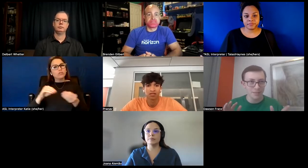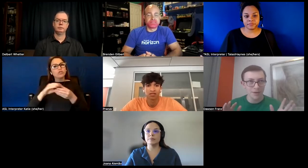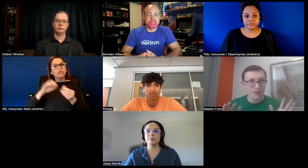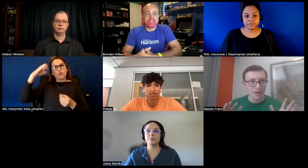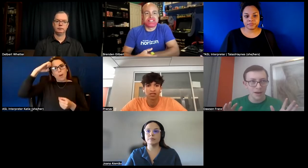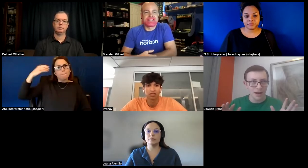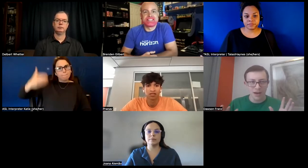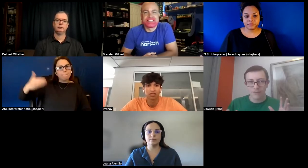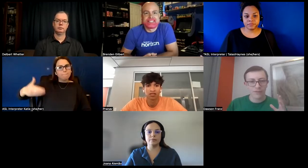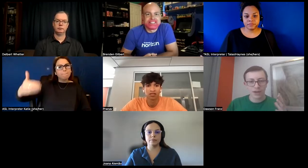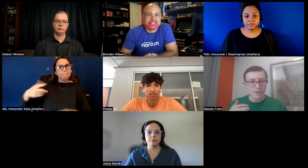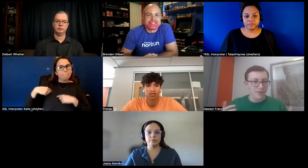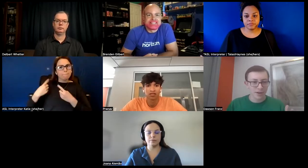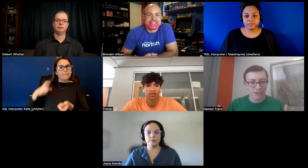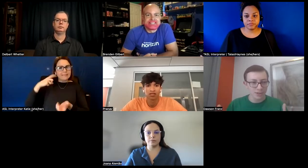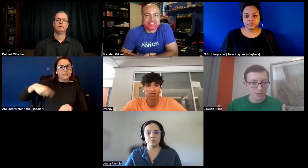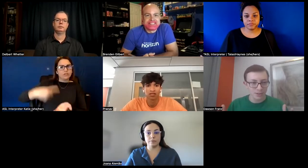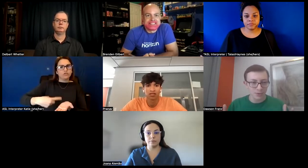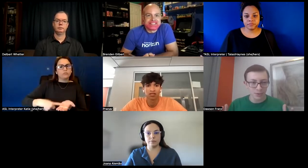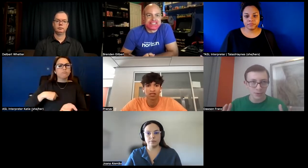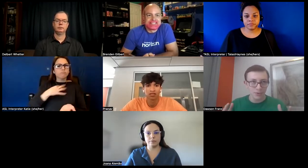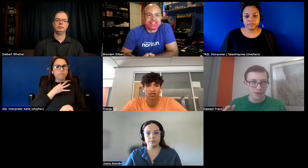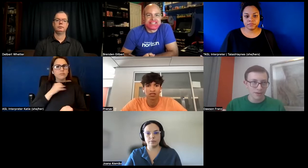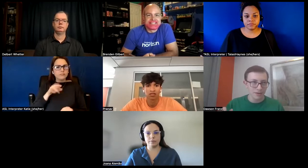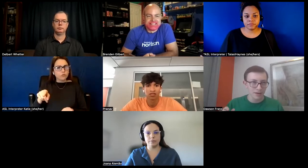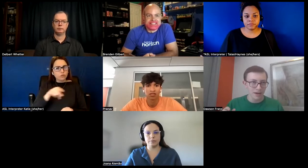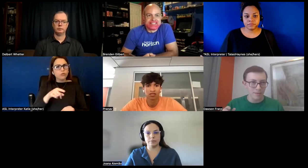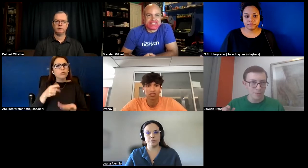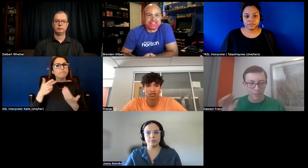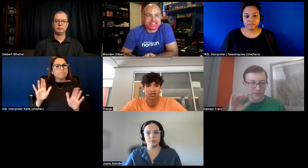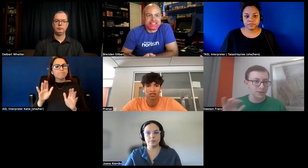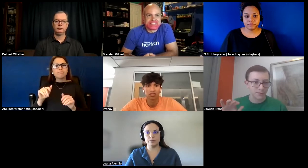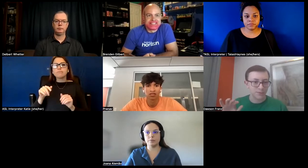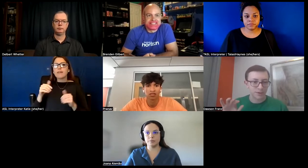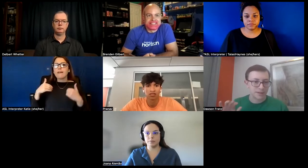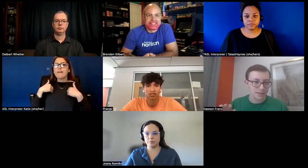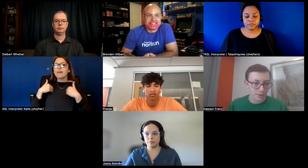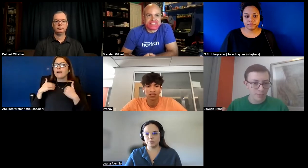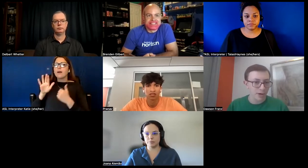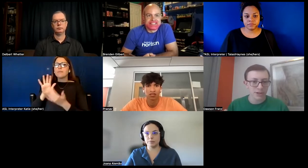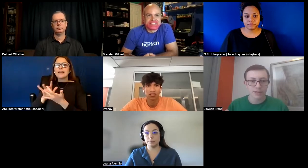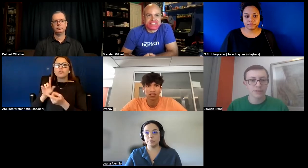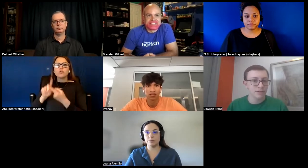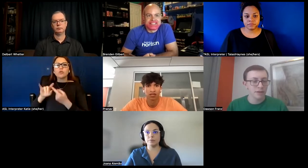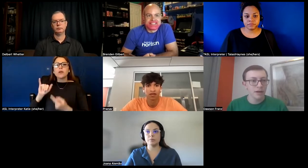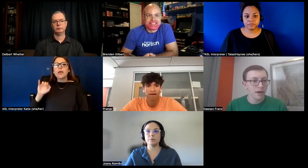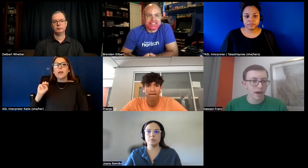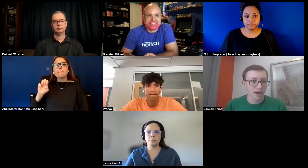if any of you have connections to the um immersive accessibility project um